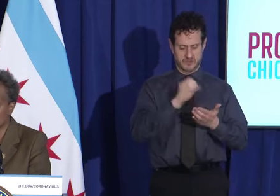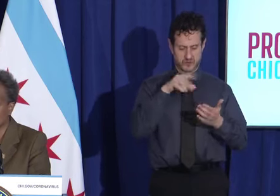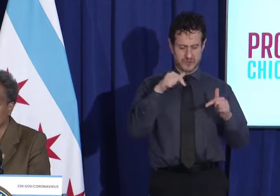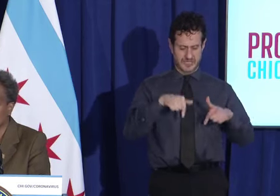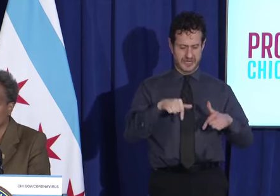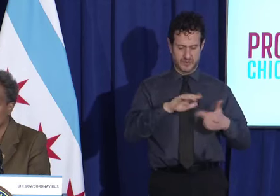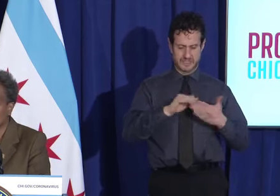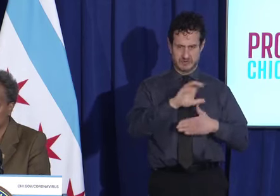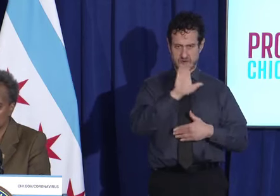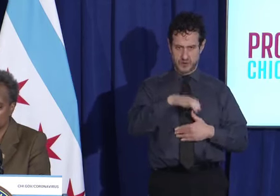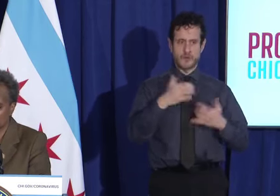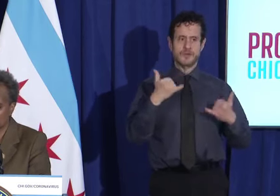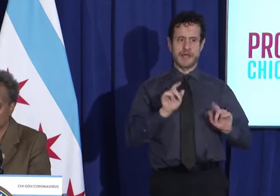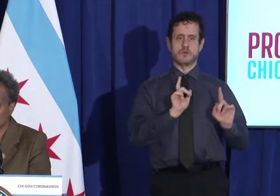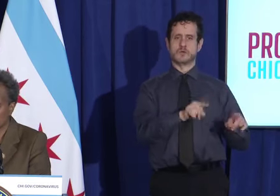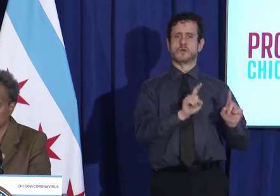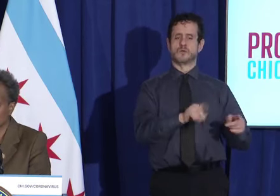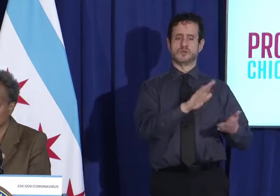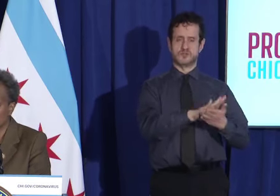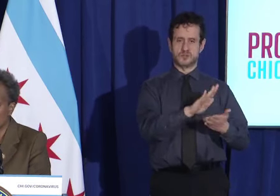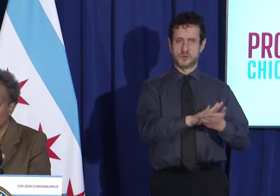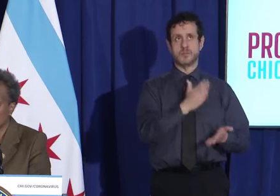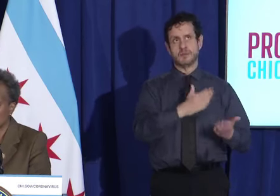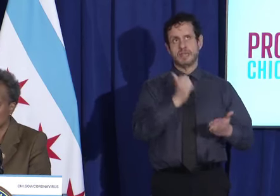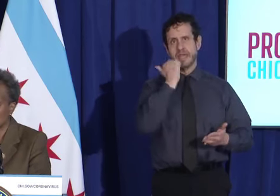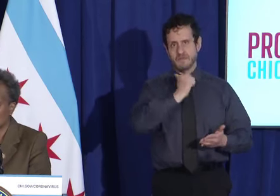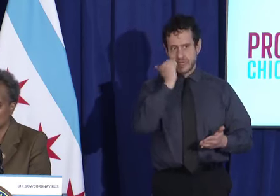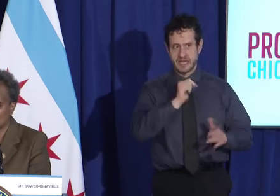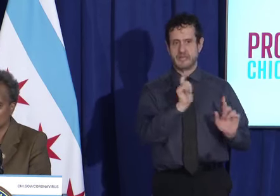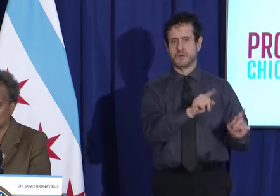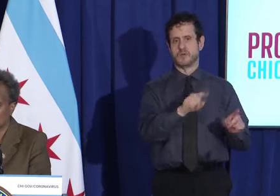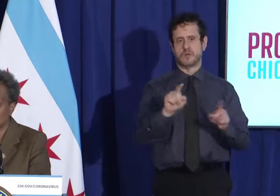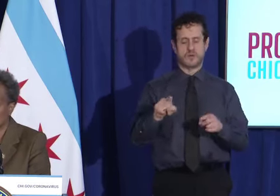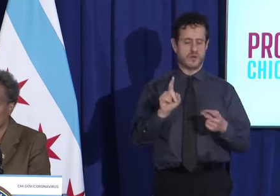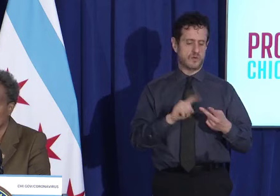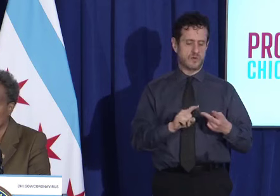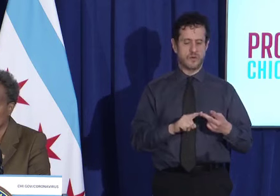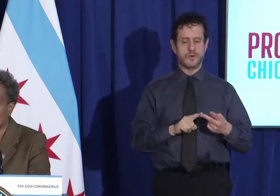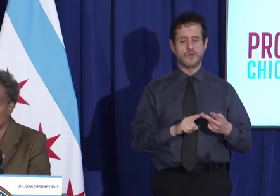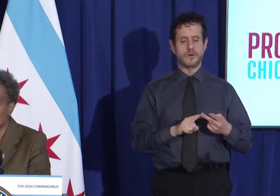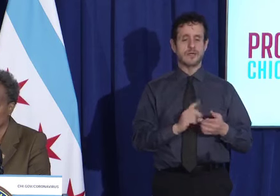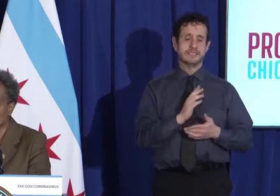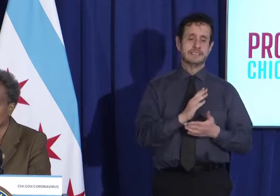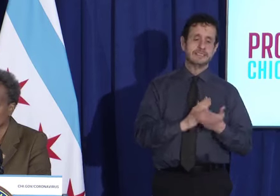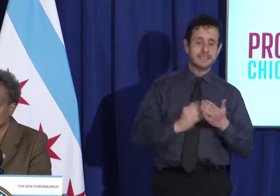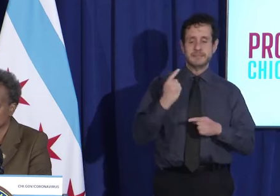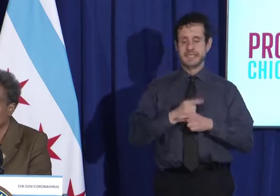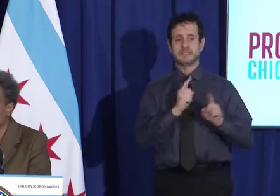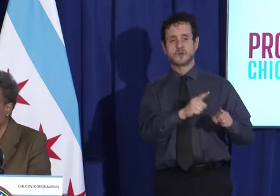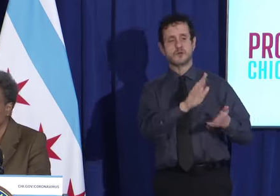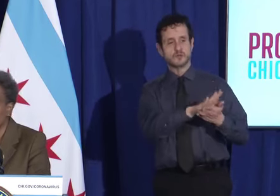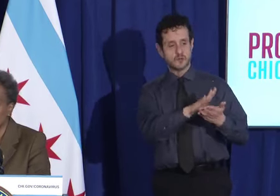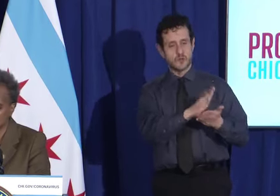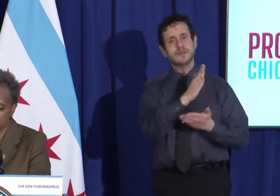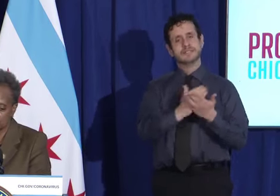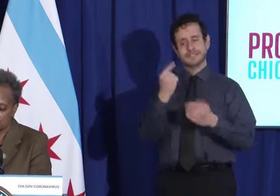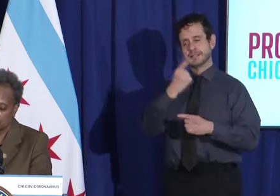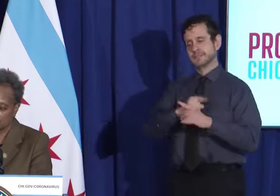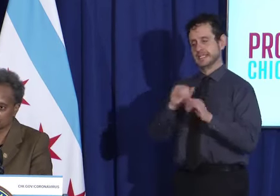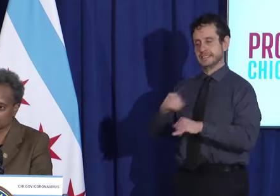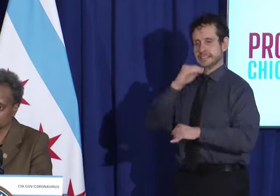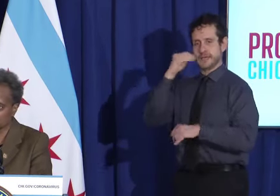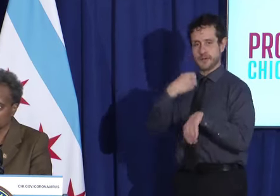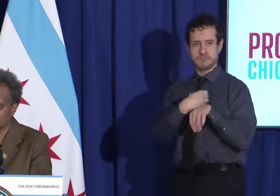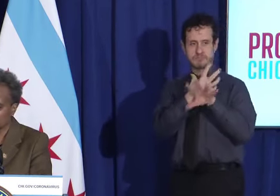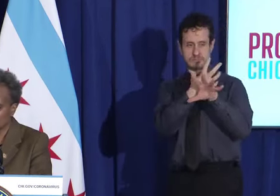that are going to school either every single day or in some hybrid fashion. Dr. Already has spoken to this